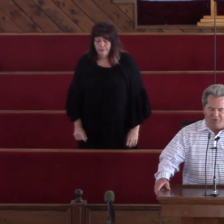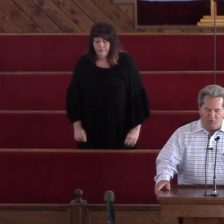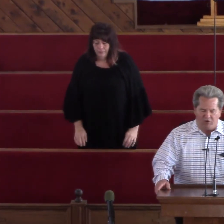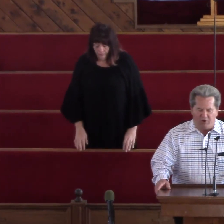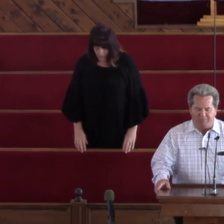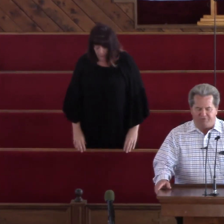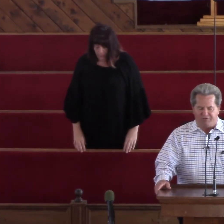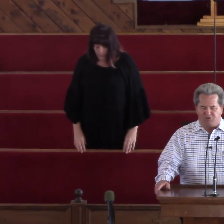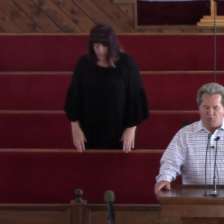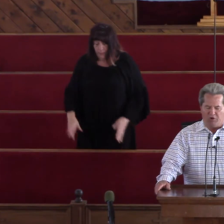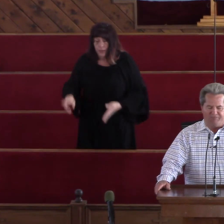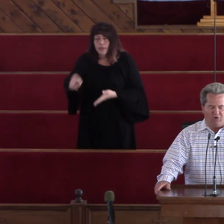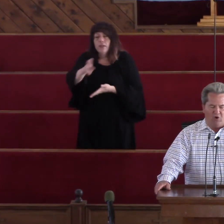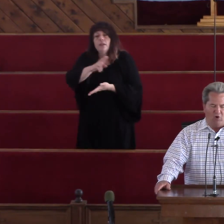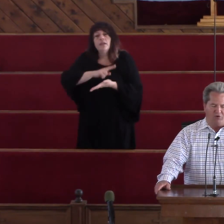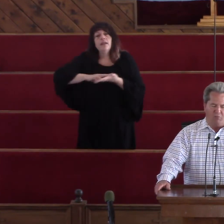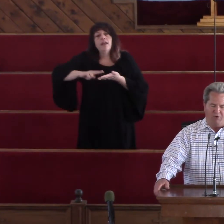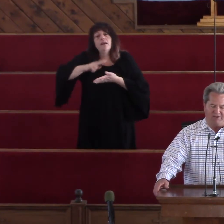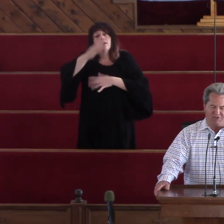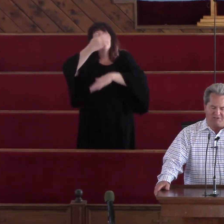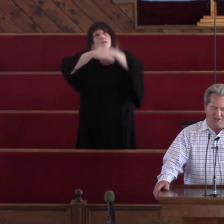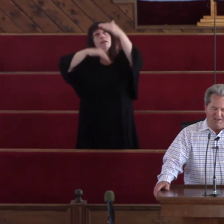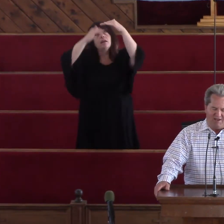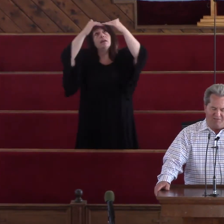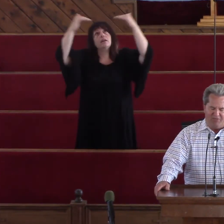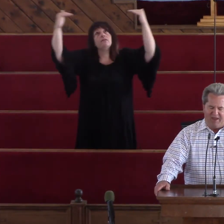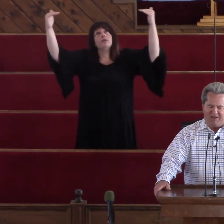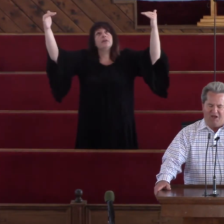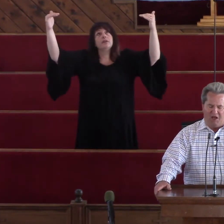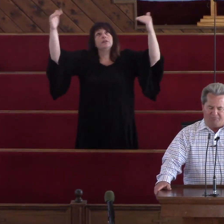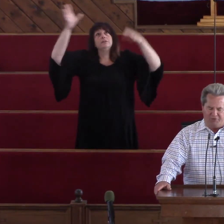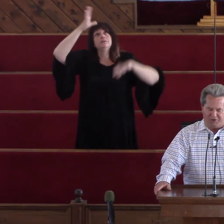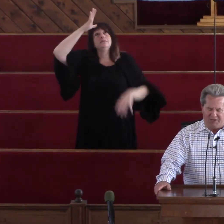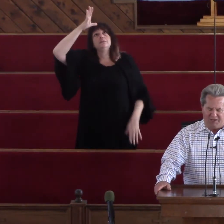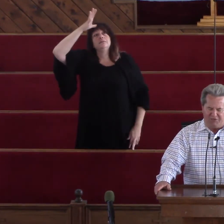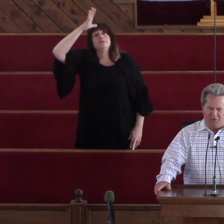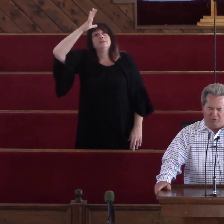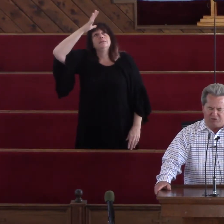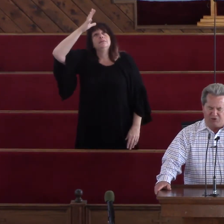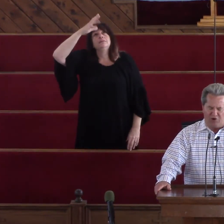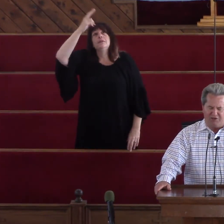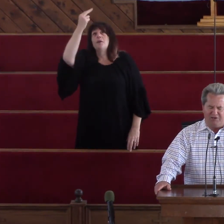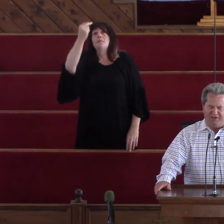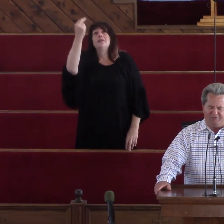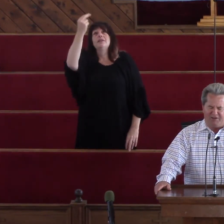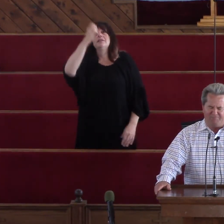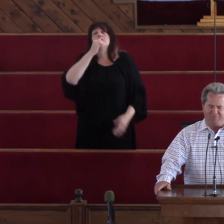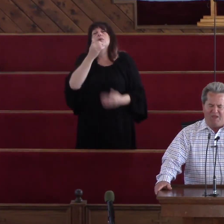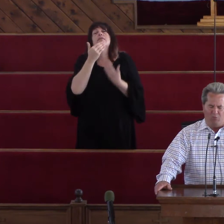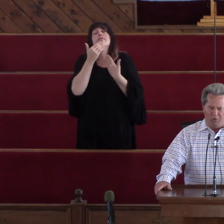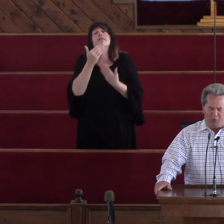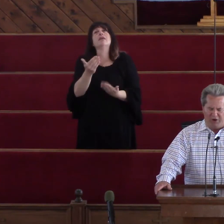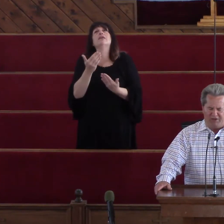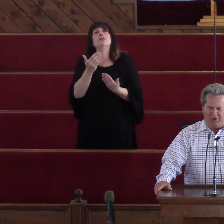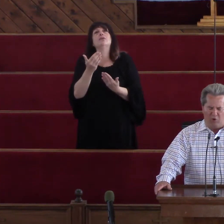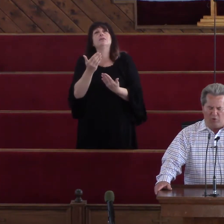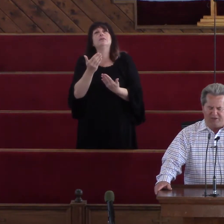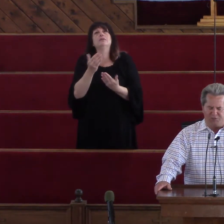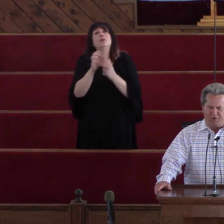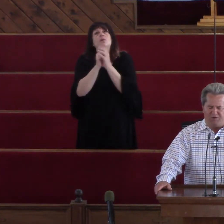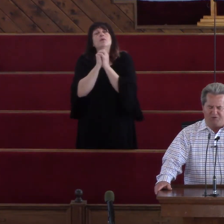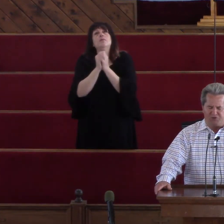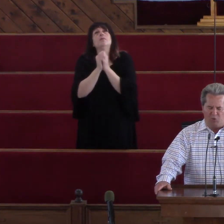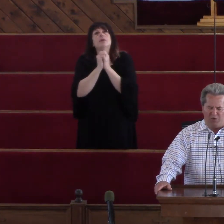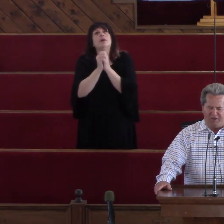Heavenly Father We're grateful this morning For all your blessings And thank God For the day that we started living We pray that